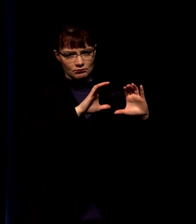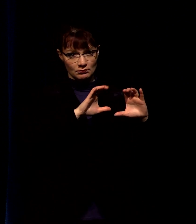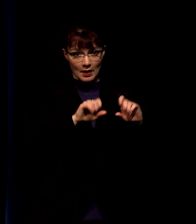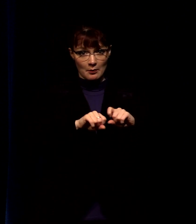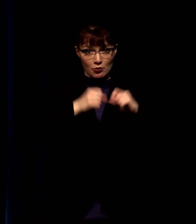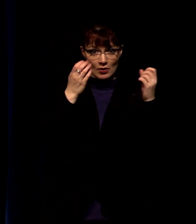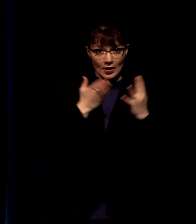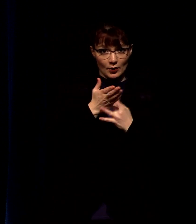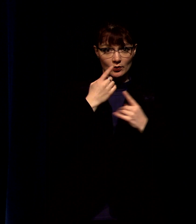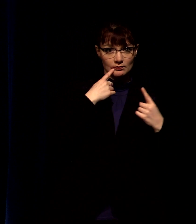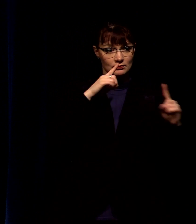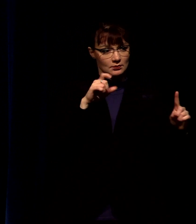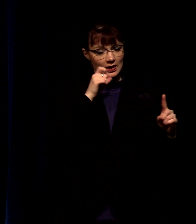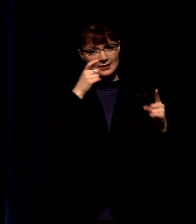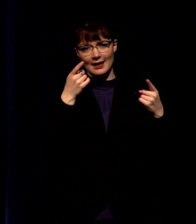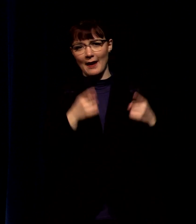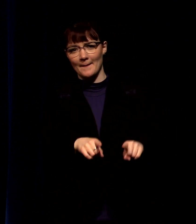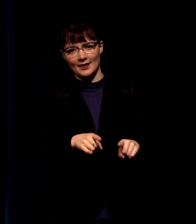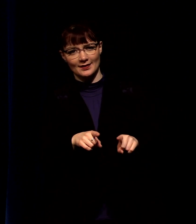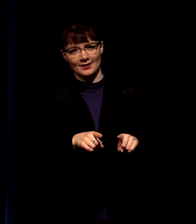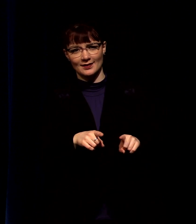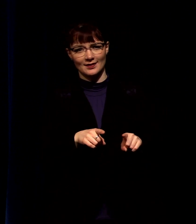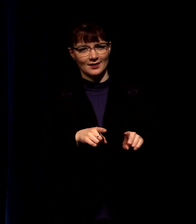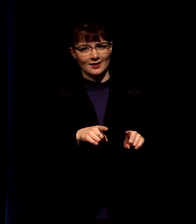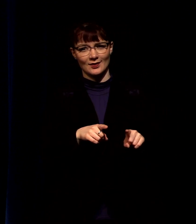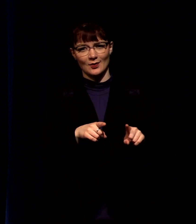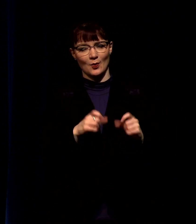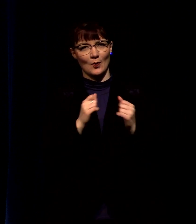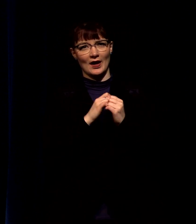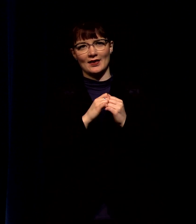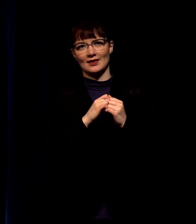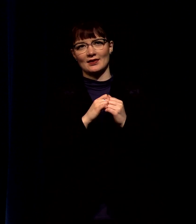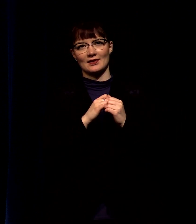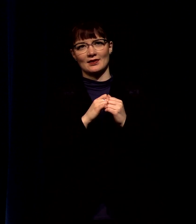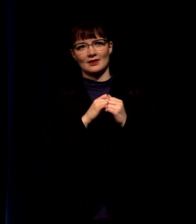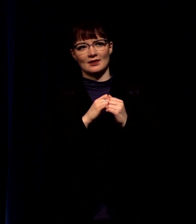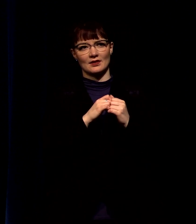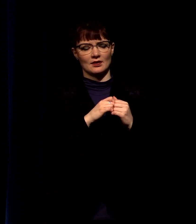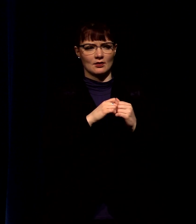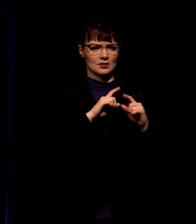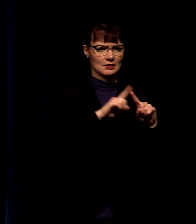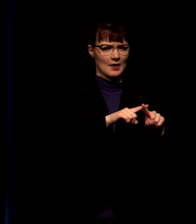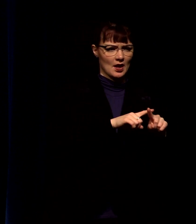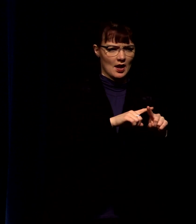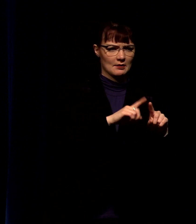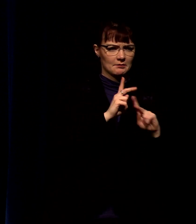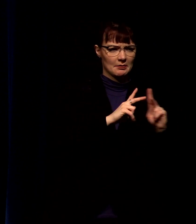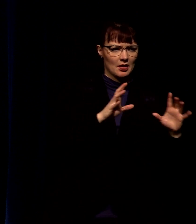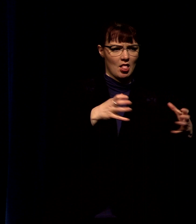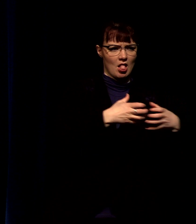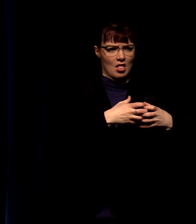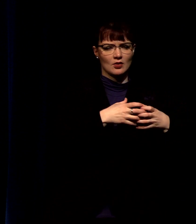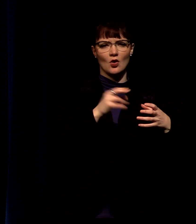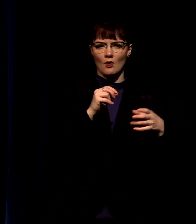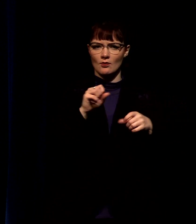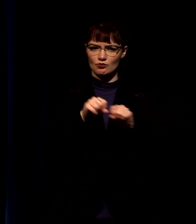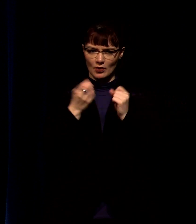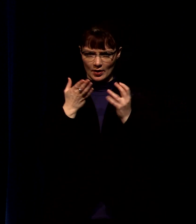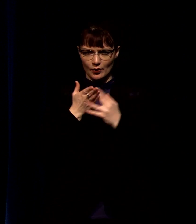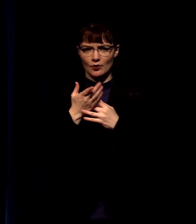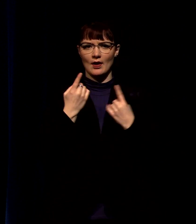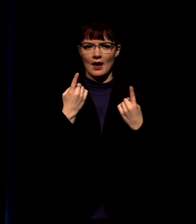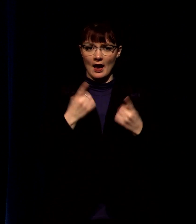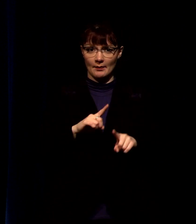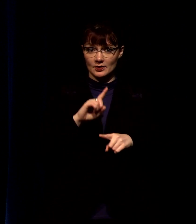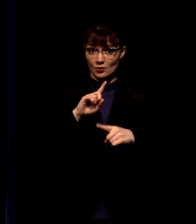with you breakthrough doesn't happen with a multiplicity of people gathered around you breakthrough happens when god pours